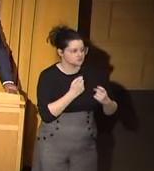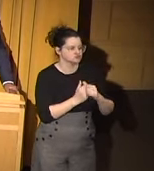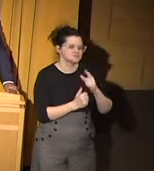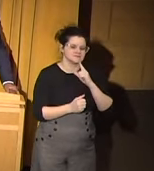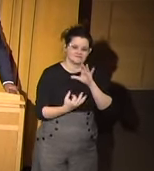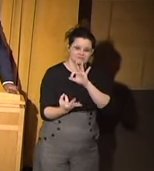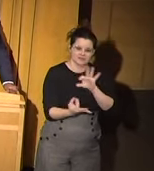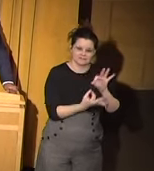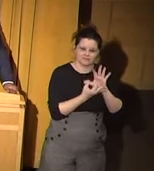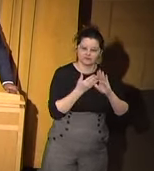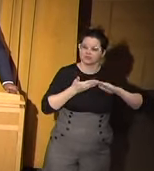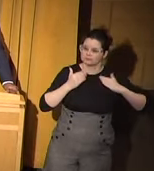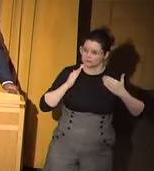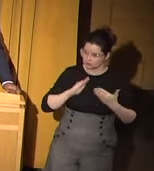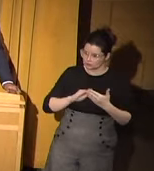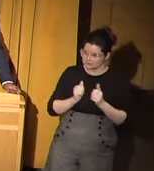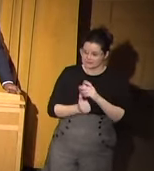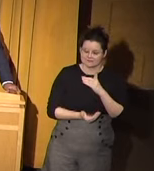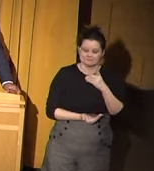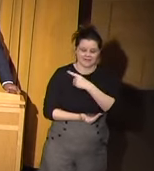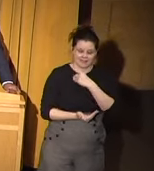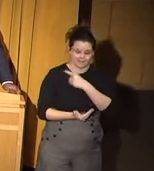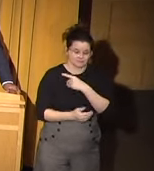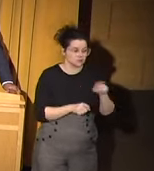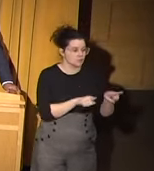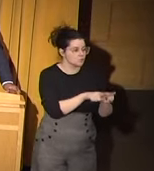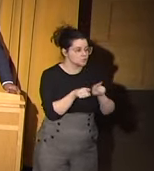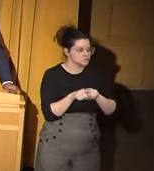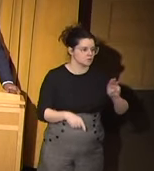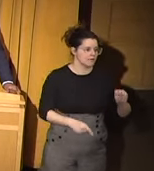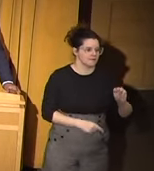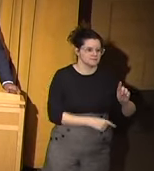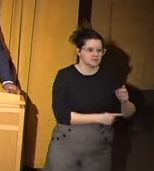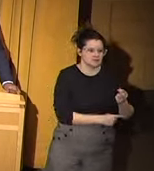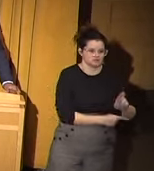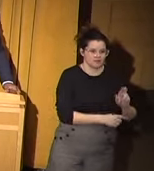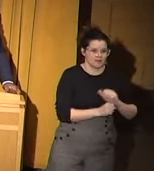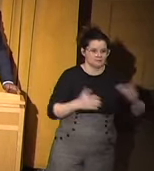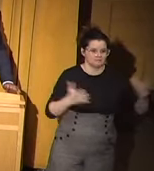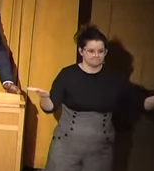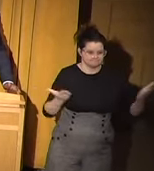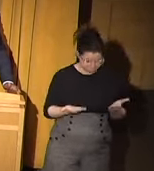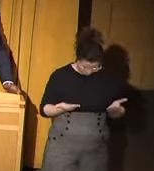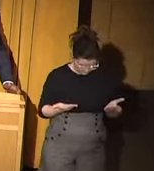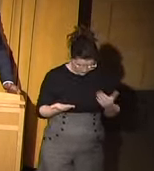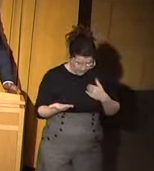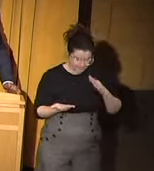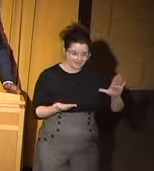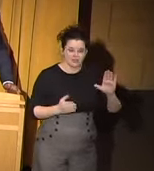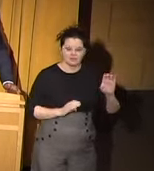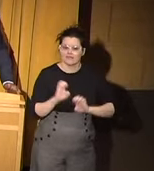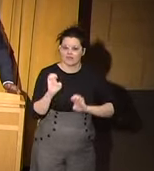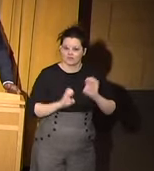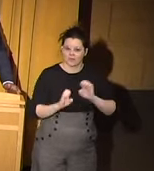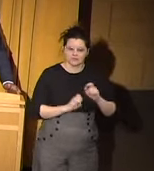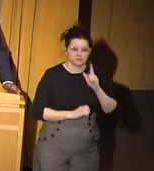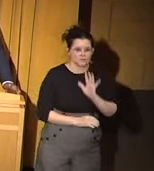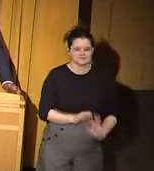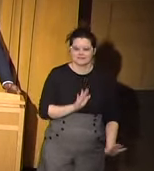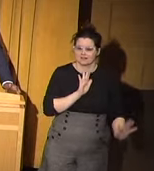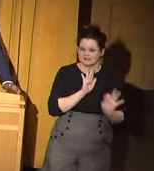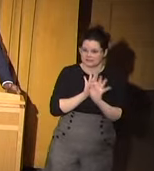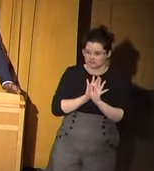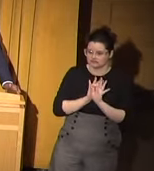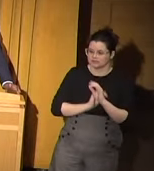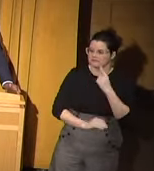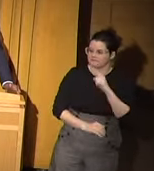that the city of Minneapolis and the Minnesota Department of Human Rights can use in their evaluation of potential candidates